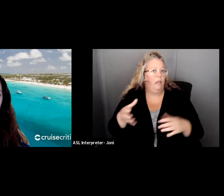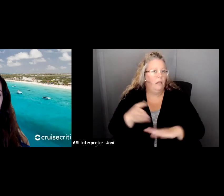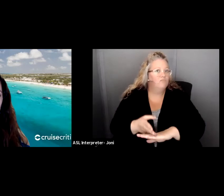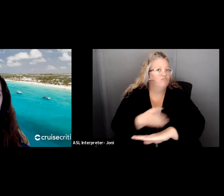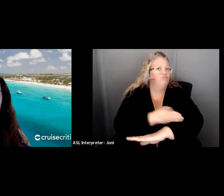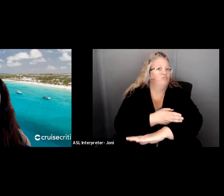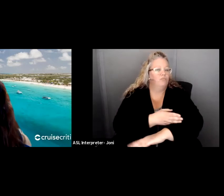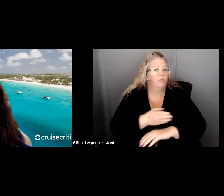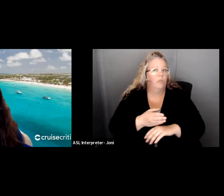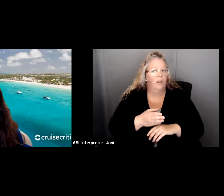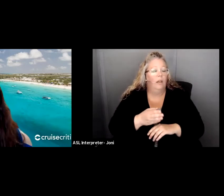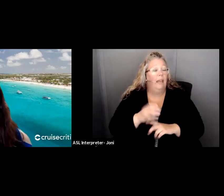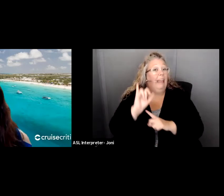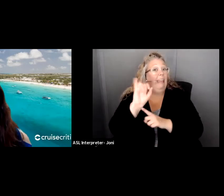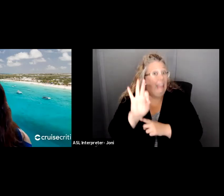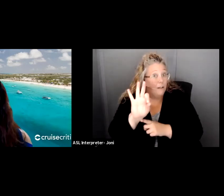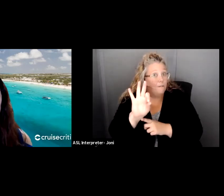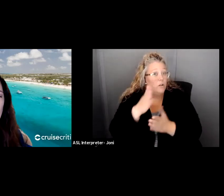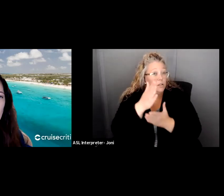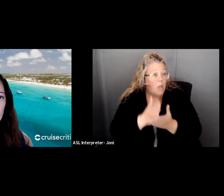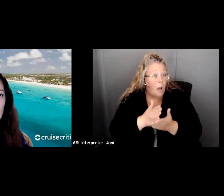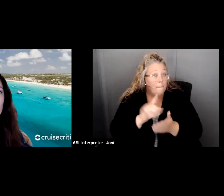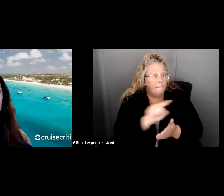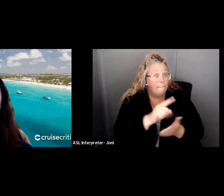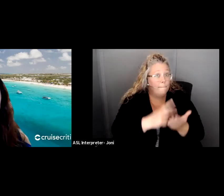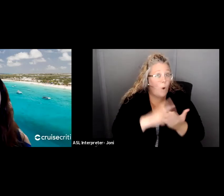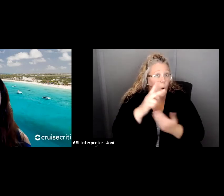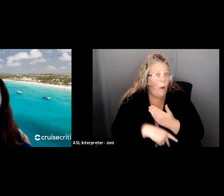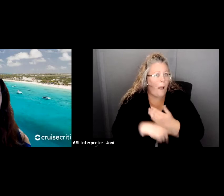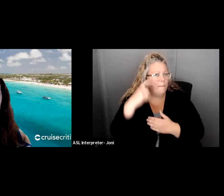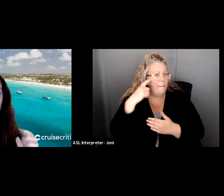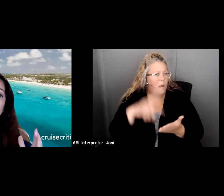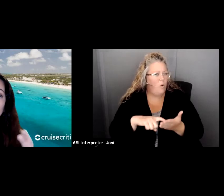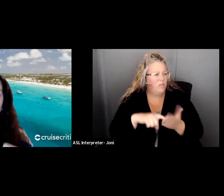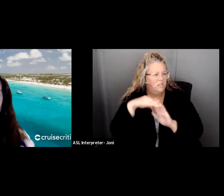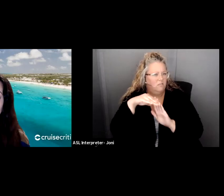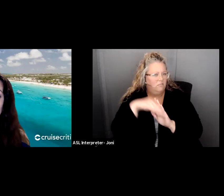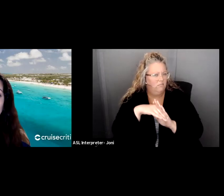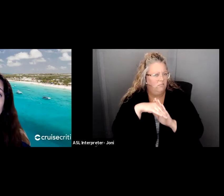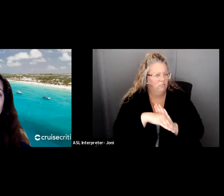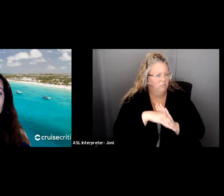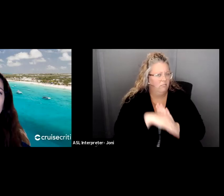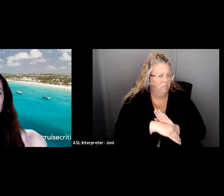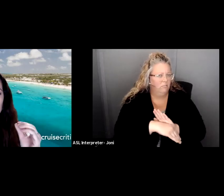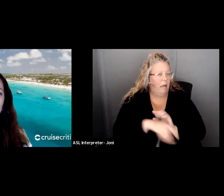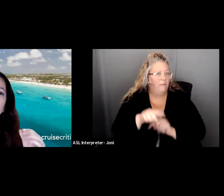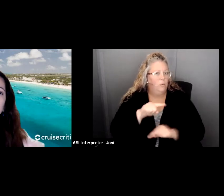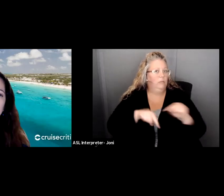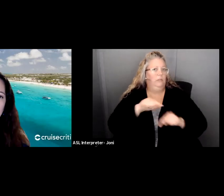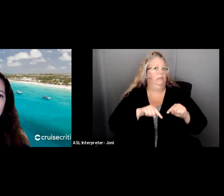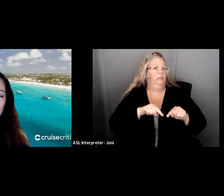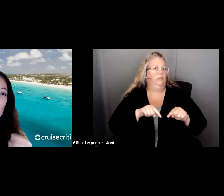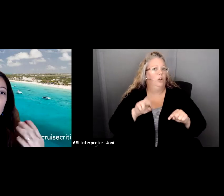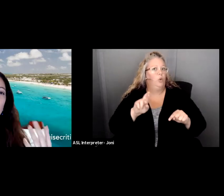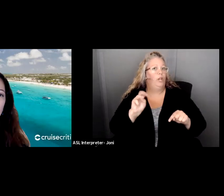when the cue is to renew. That's when you have to renew those programs or you can cut out those programs, but you're renewing